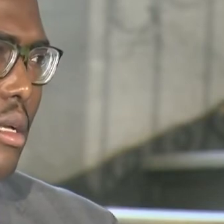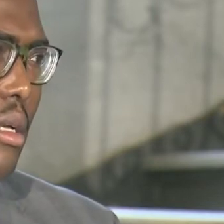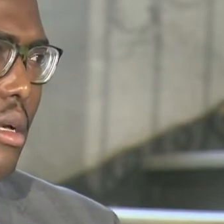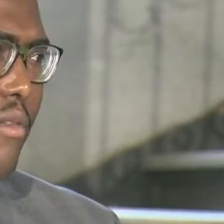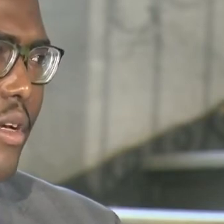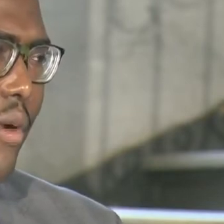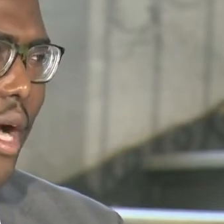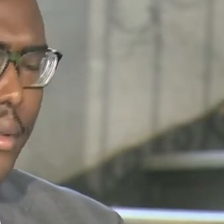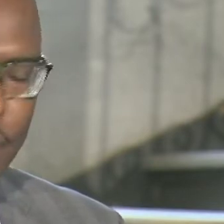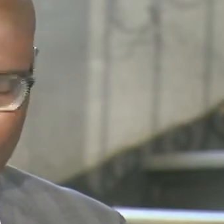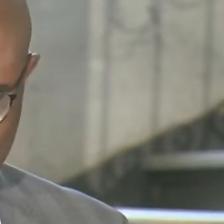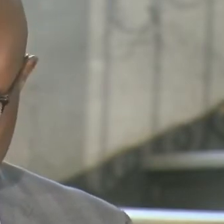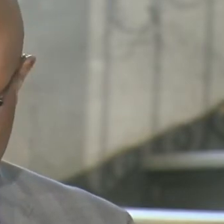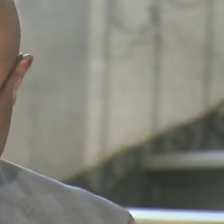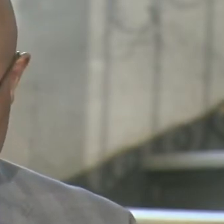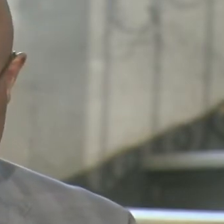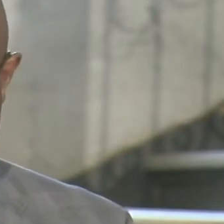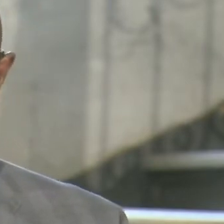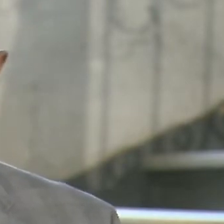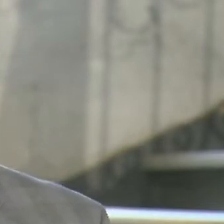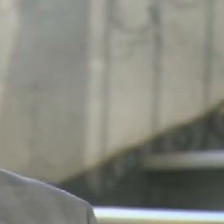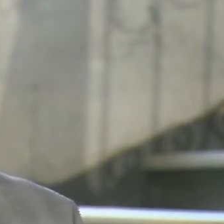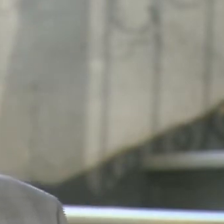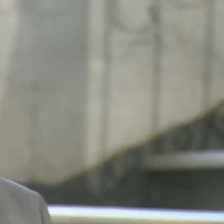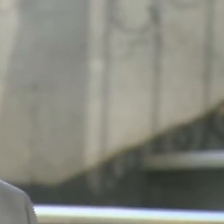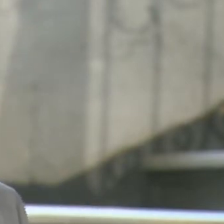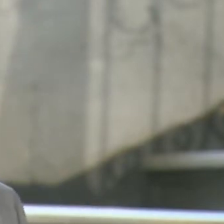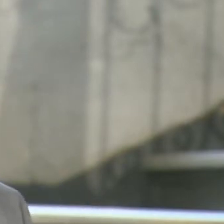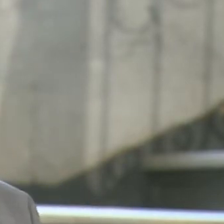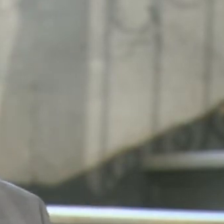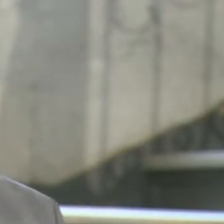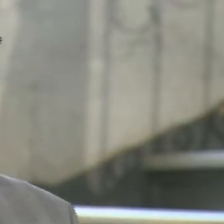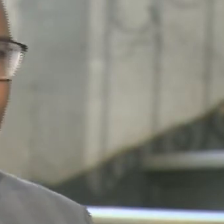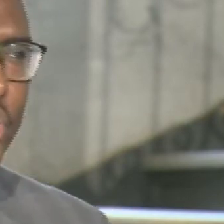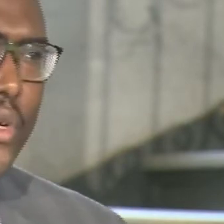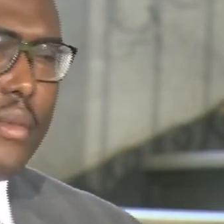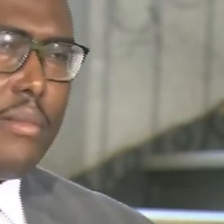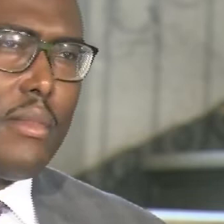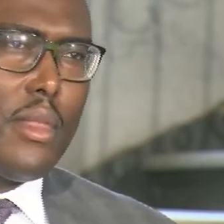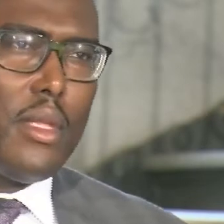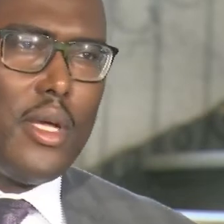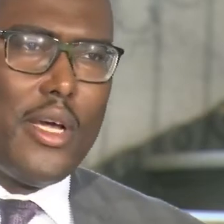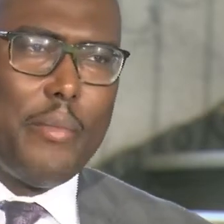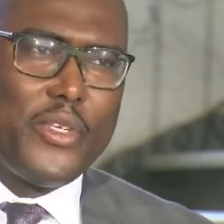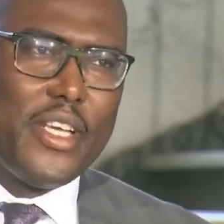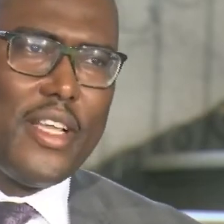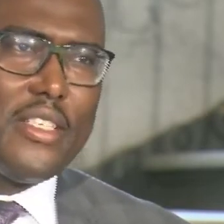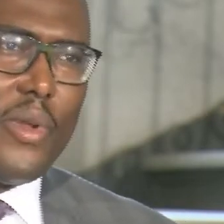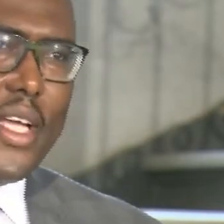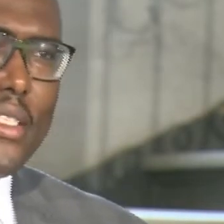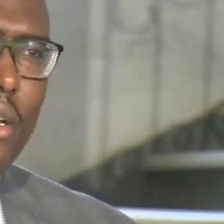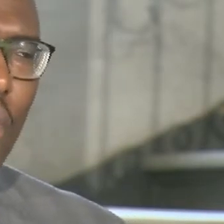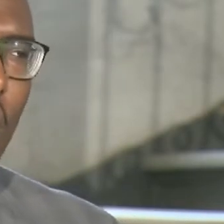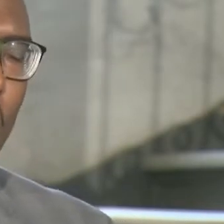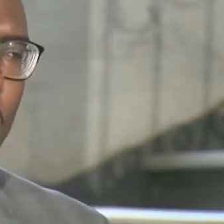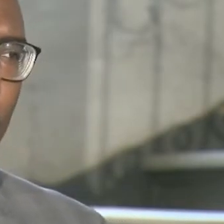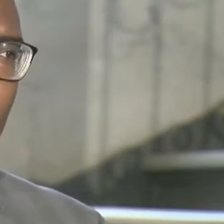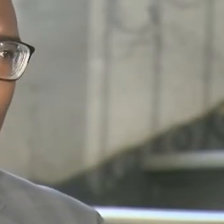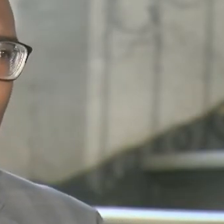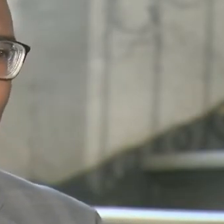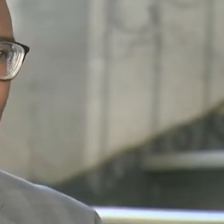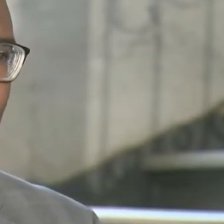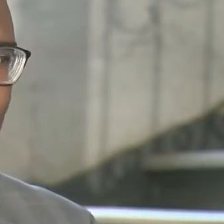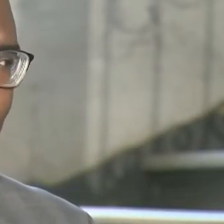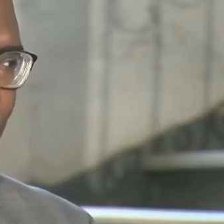of Little Rock and really knowing our city's history and particularly as it relates to crime.